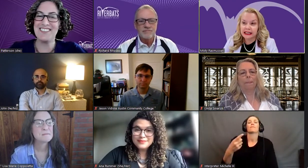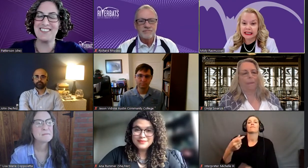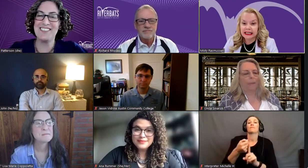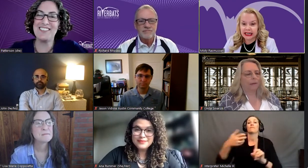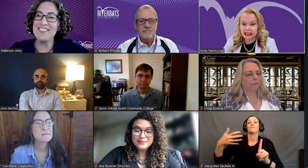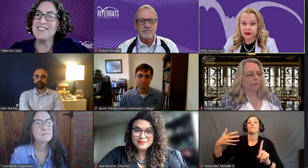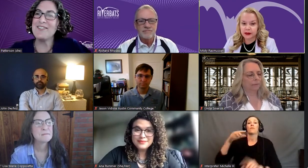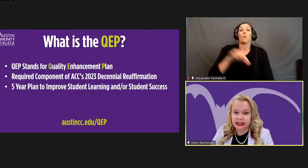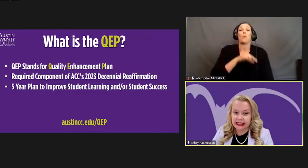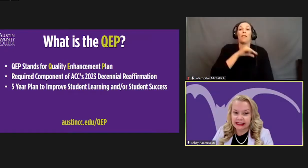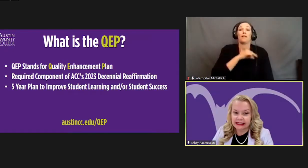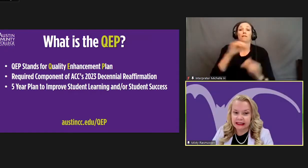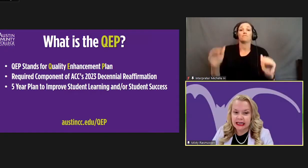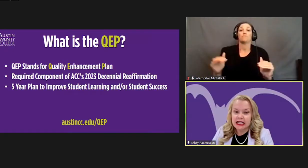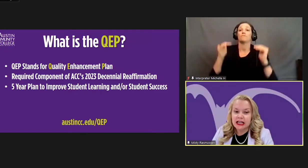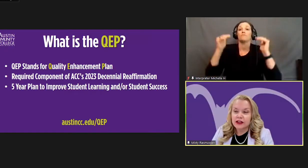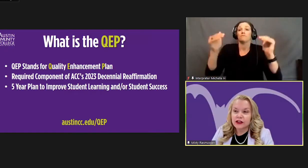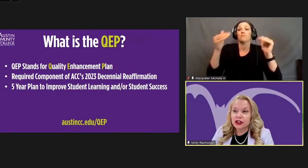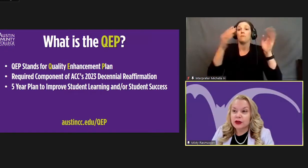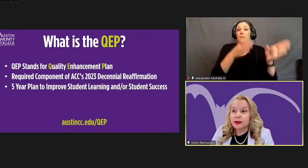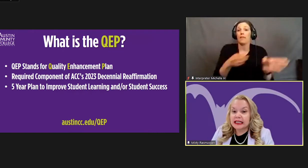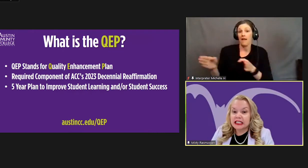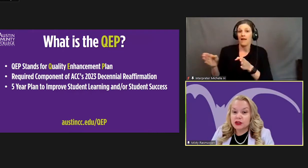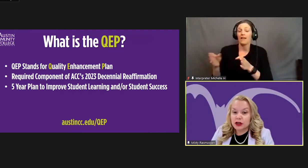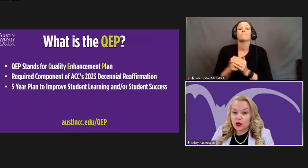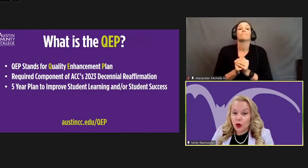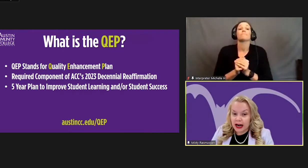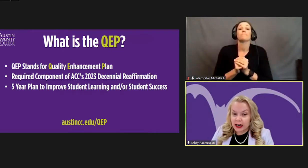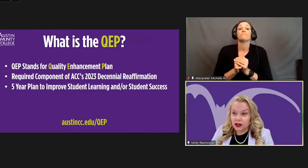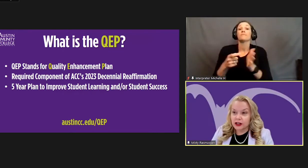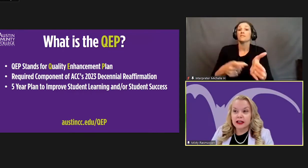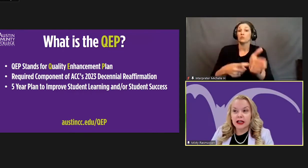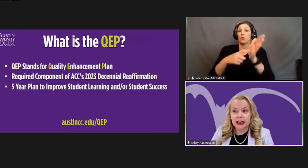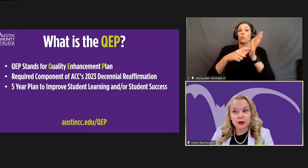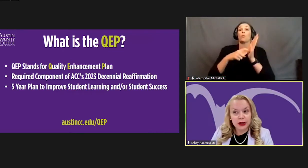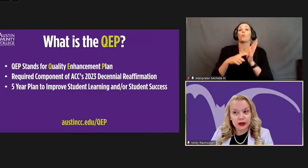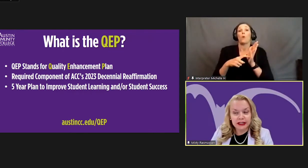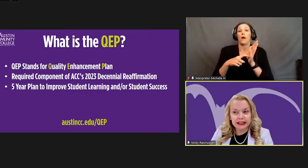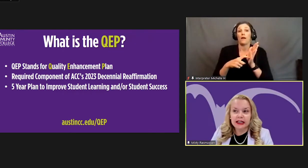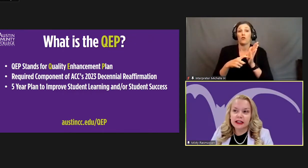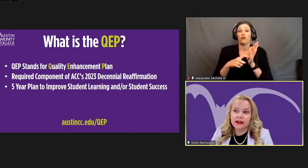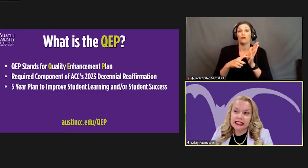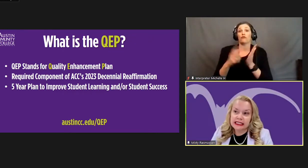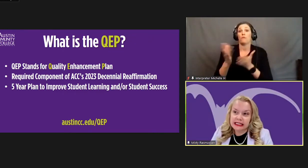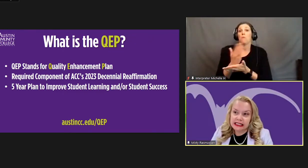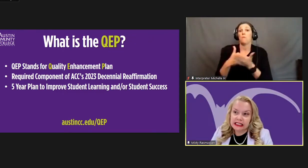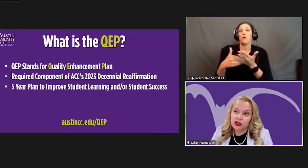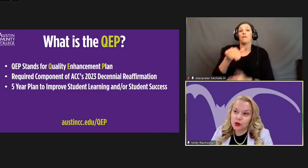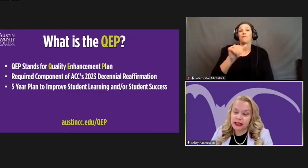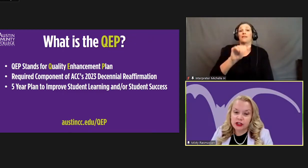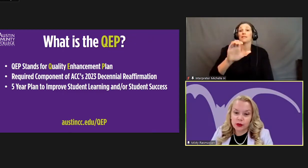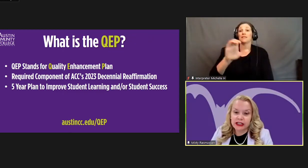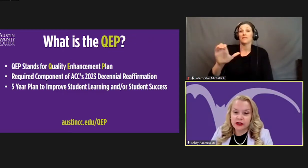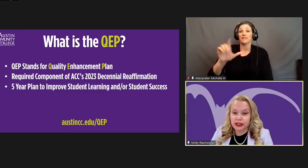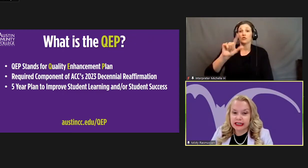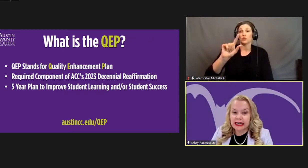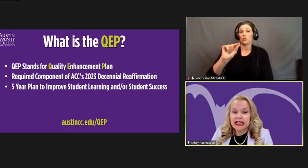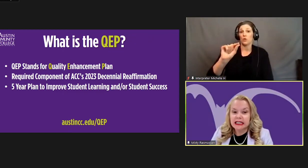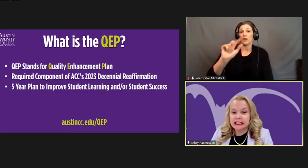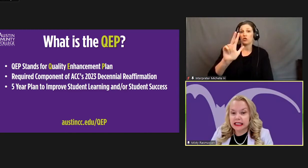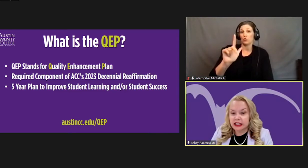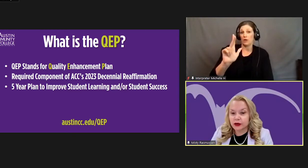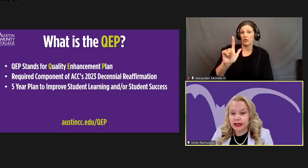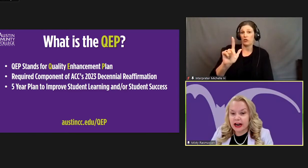Quality Enhancement Plan. The QEP is required component of ACC's 2023